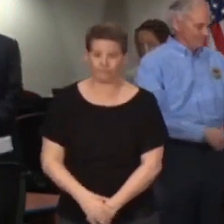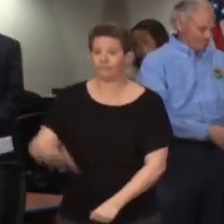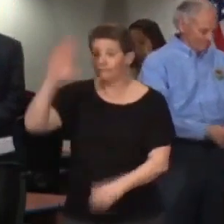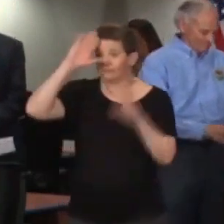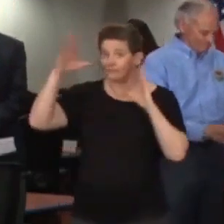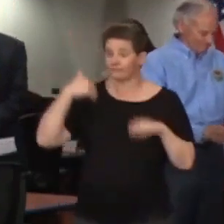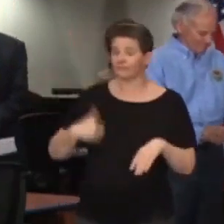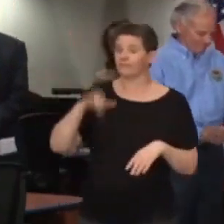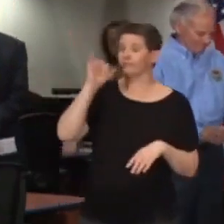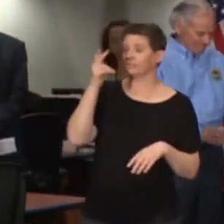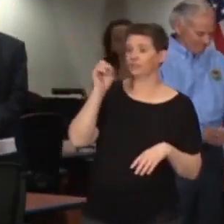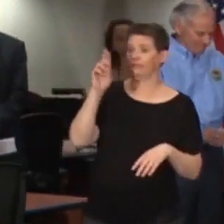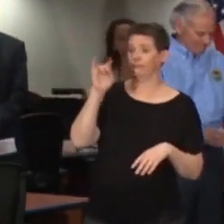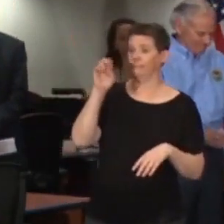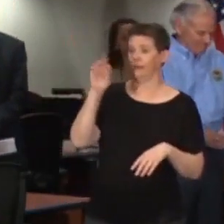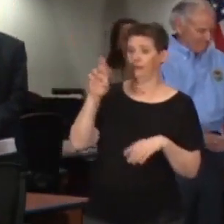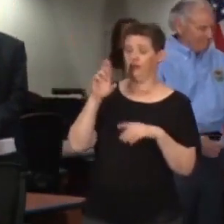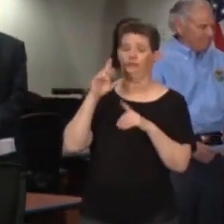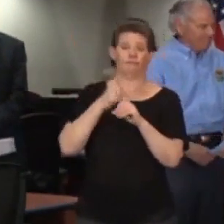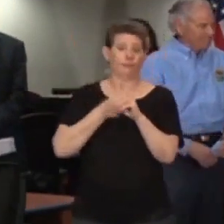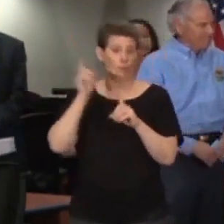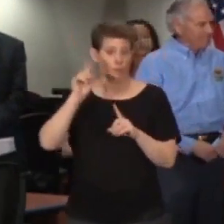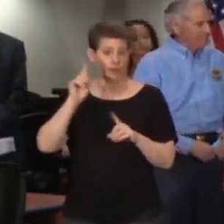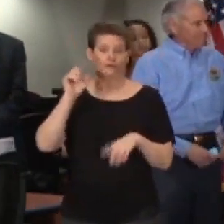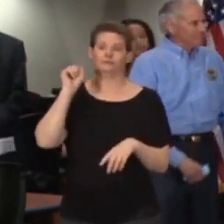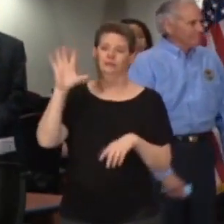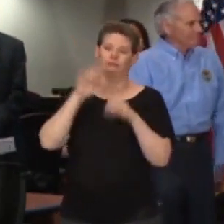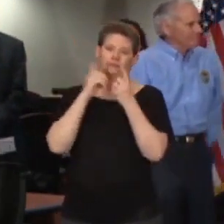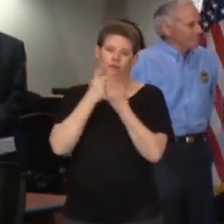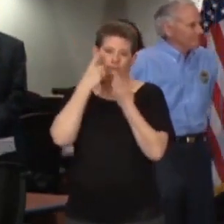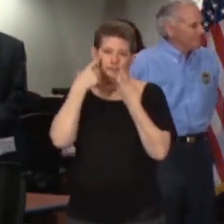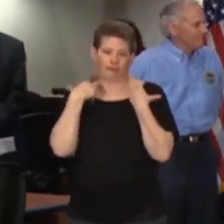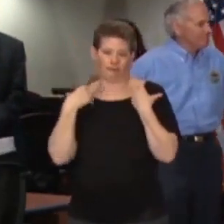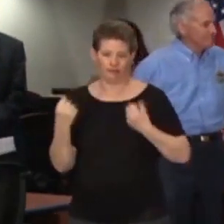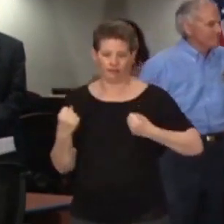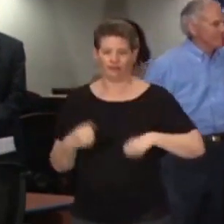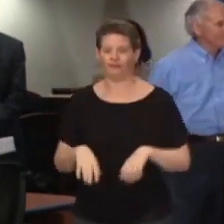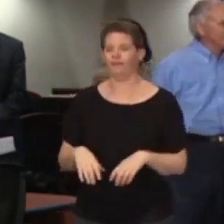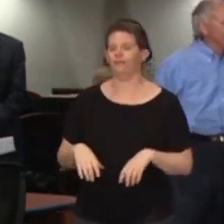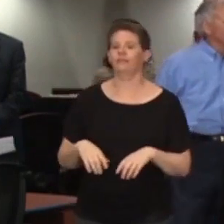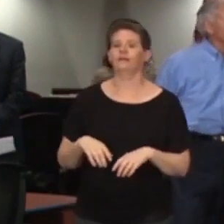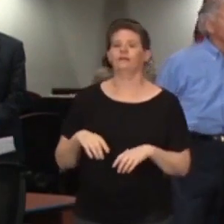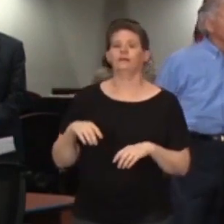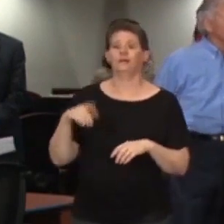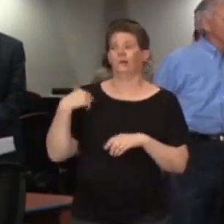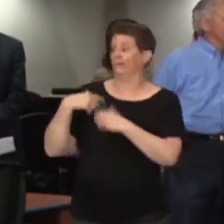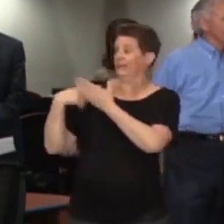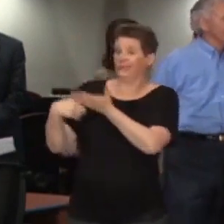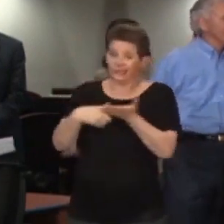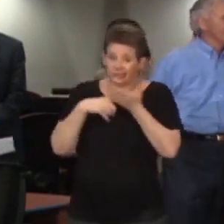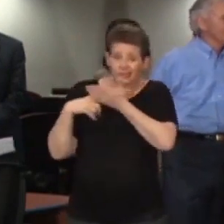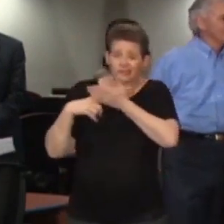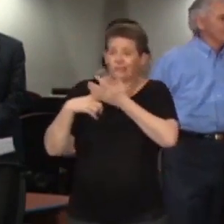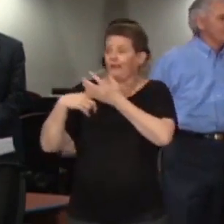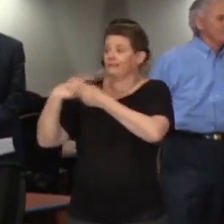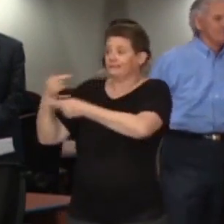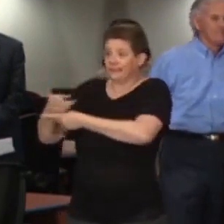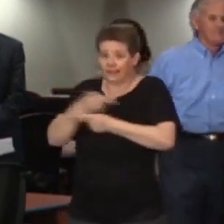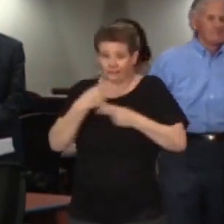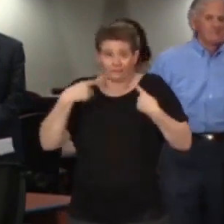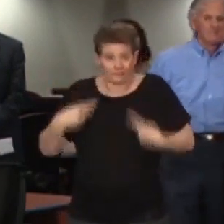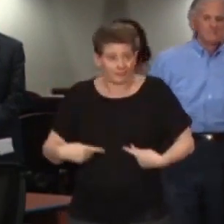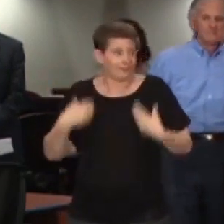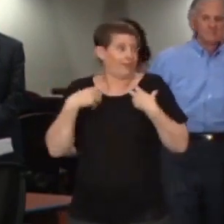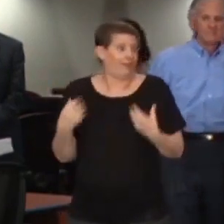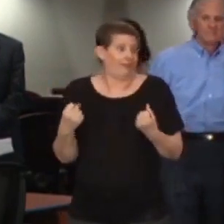Hello. My name is Jennifer Butler. I'm with the South Carolina Department of Mental Health. And as we've been talking about making sure we're caring for our physical health,